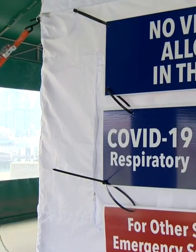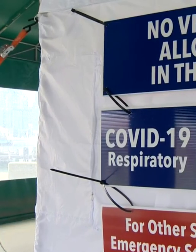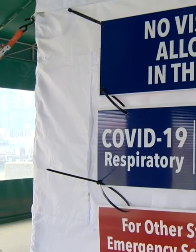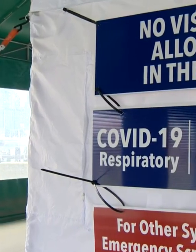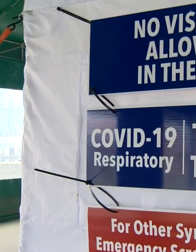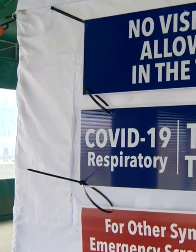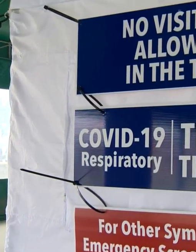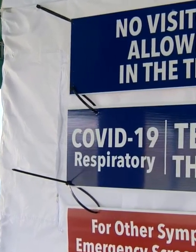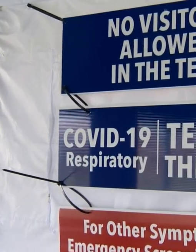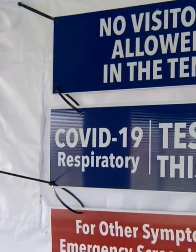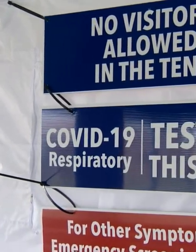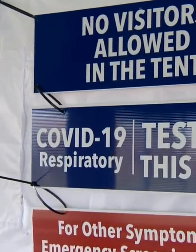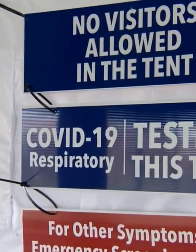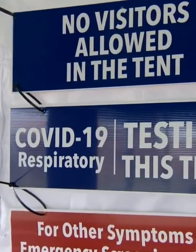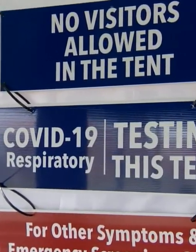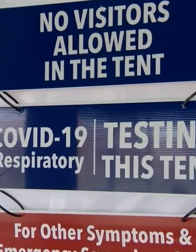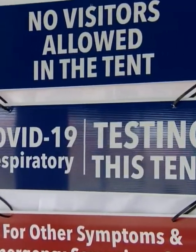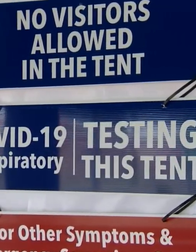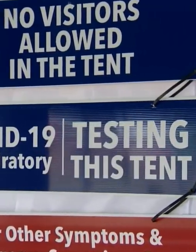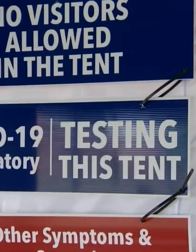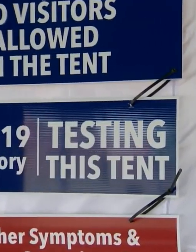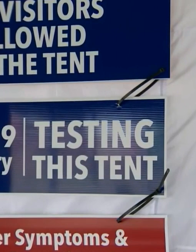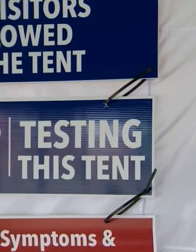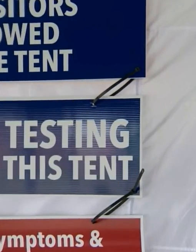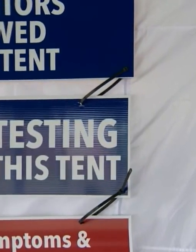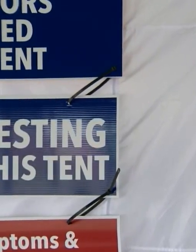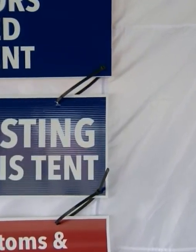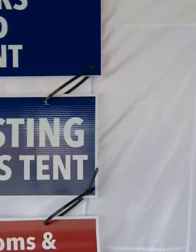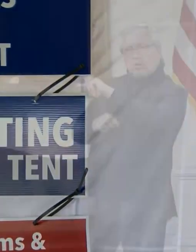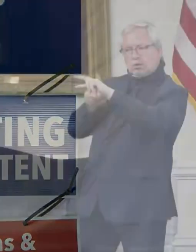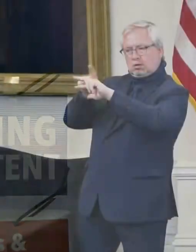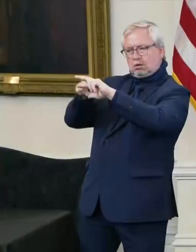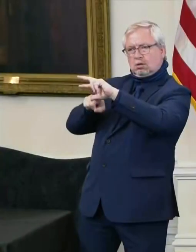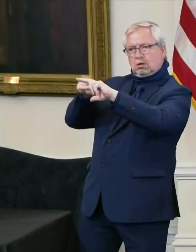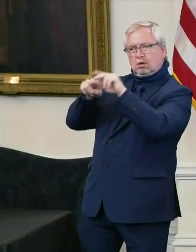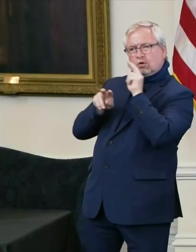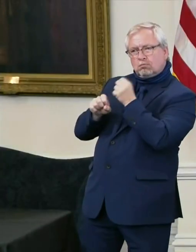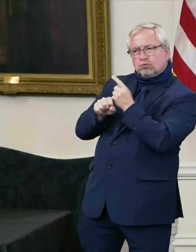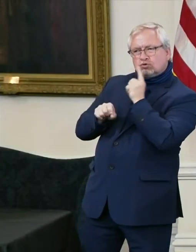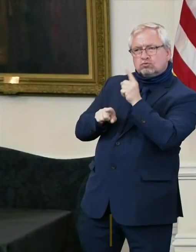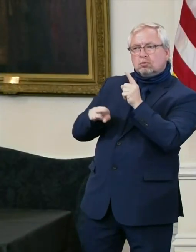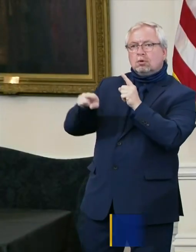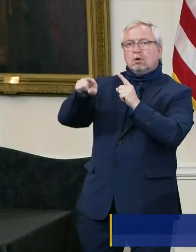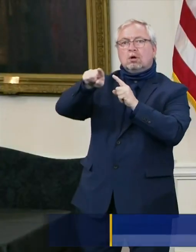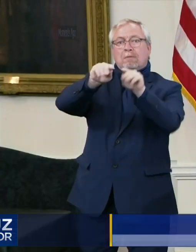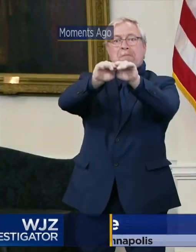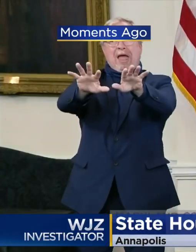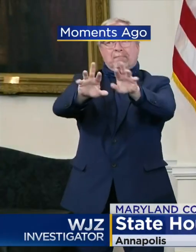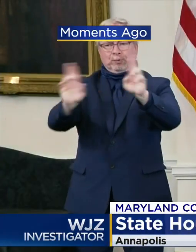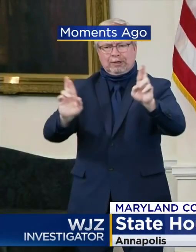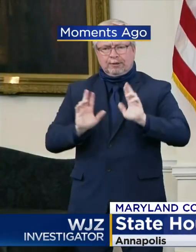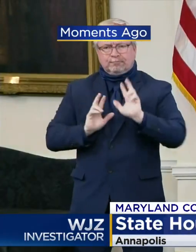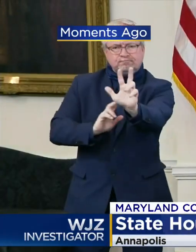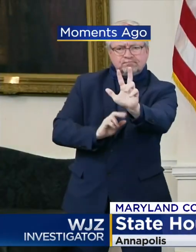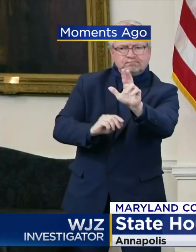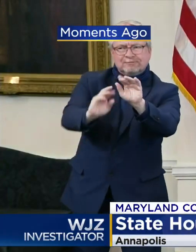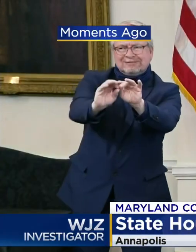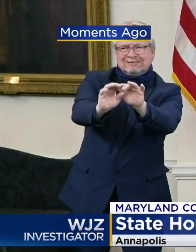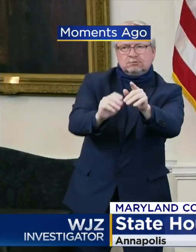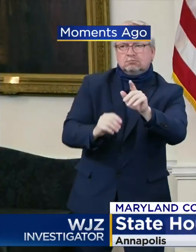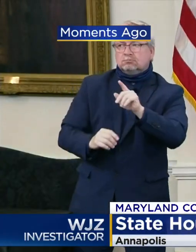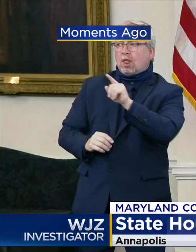testing, and being able to trace the contacts of those who tested positive. I can assure you that we remain ready